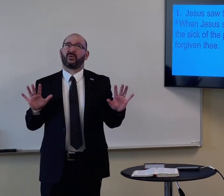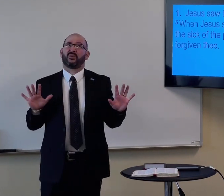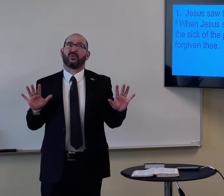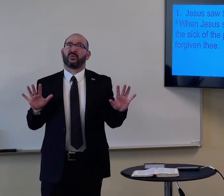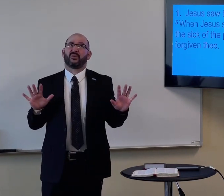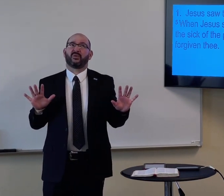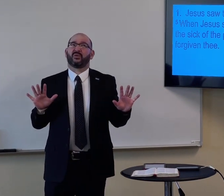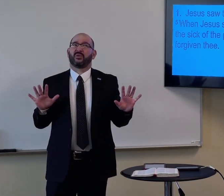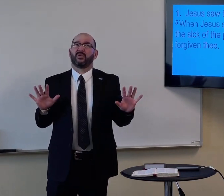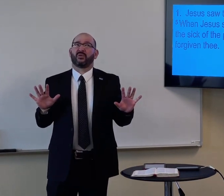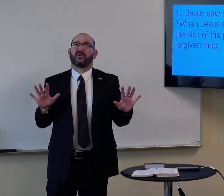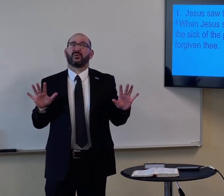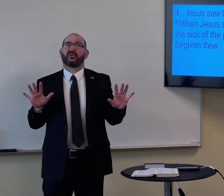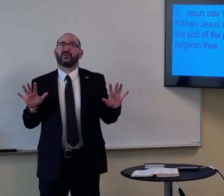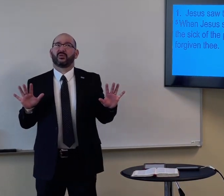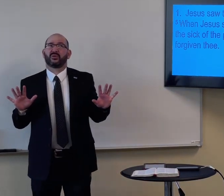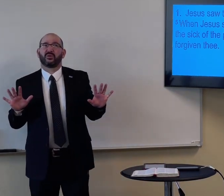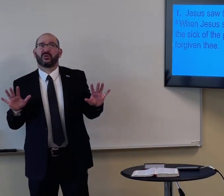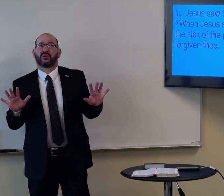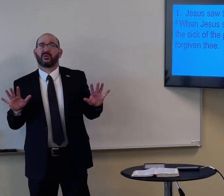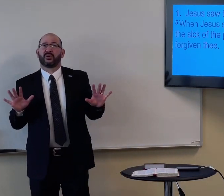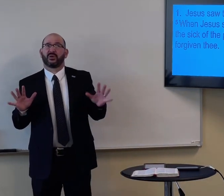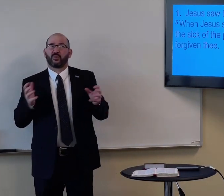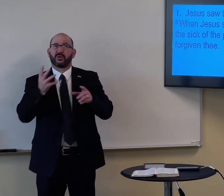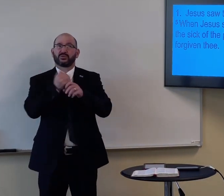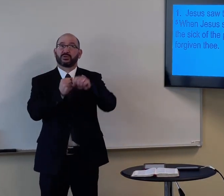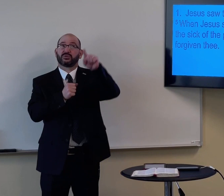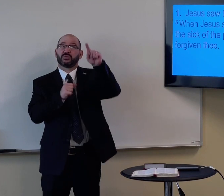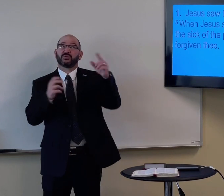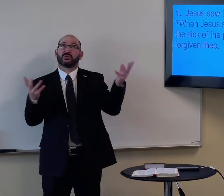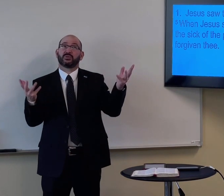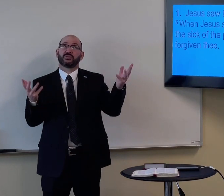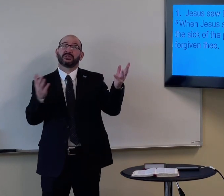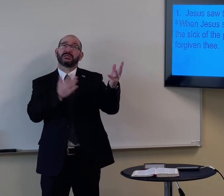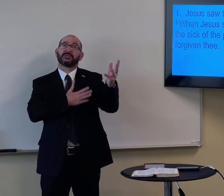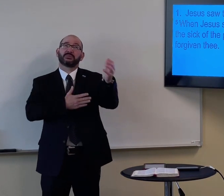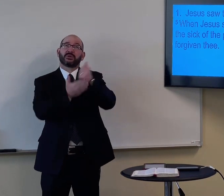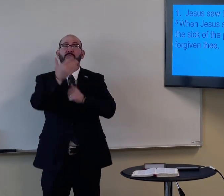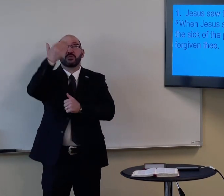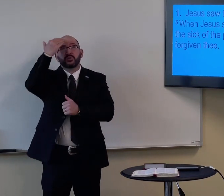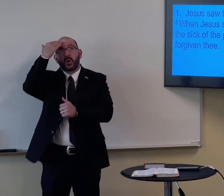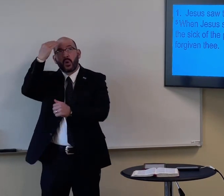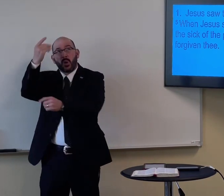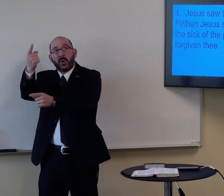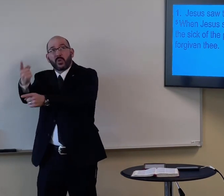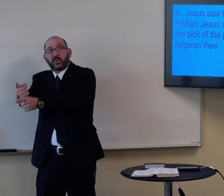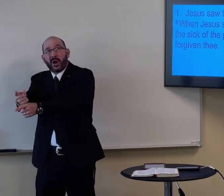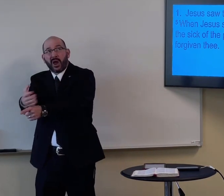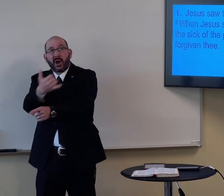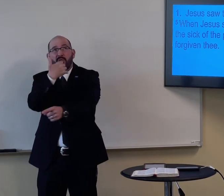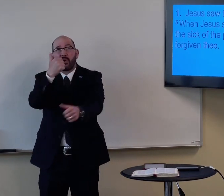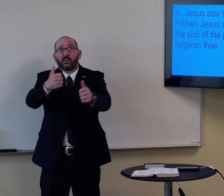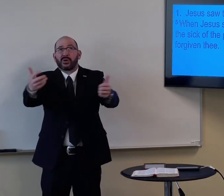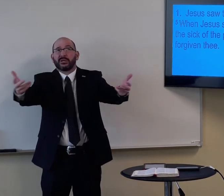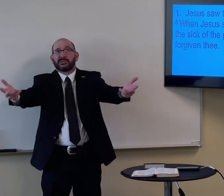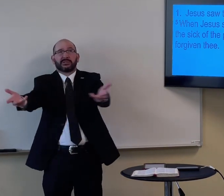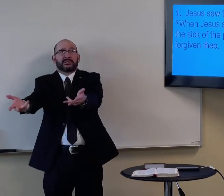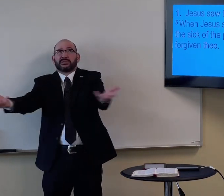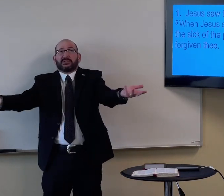I don't want to trust my heart. I want to trust you. So please help me to know what's the